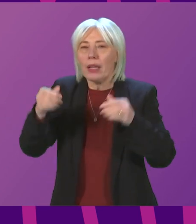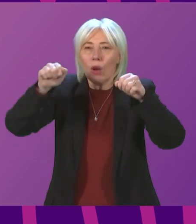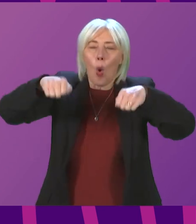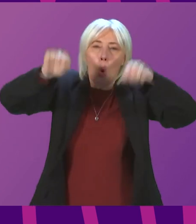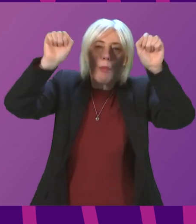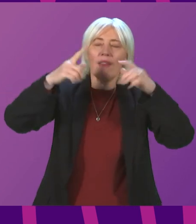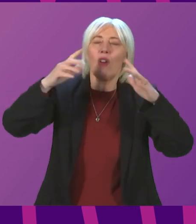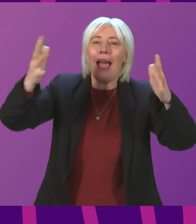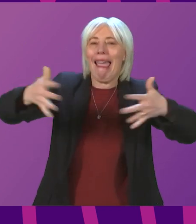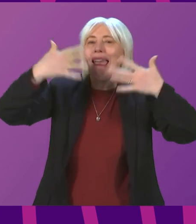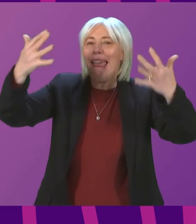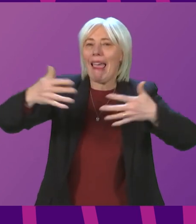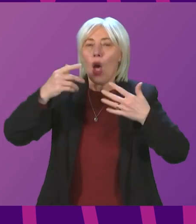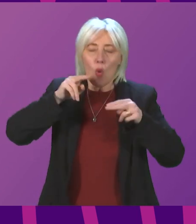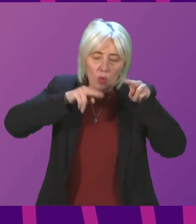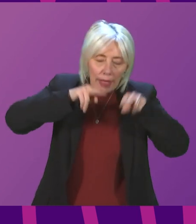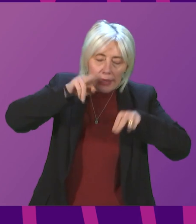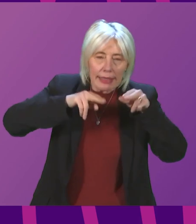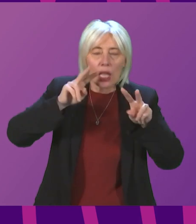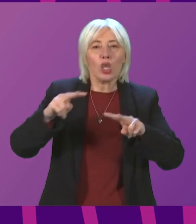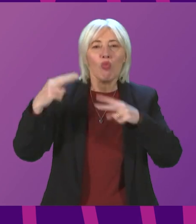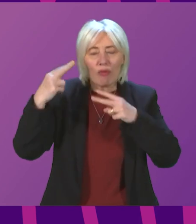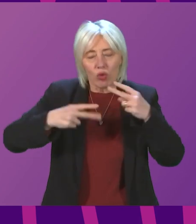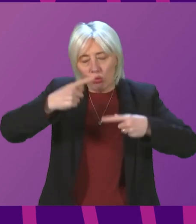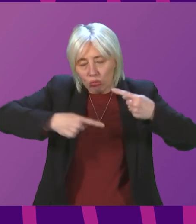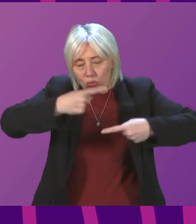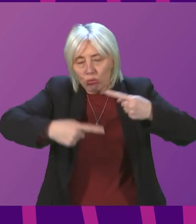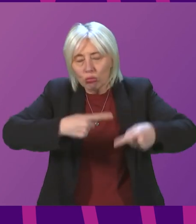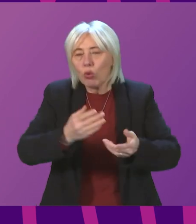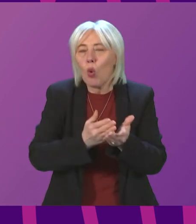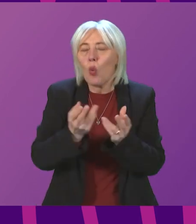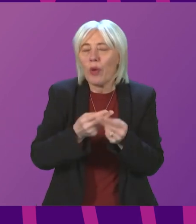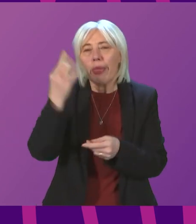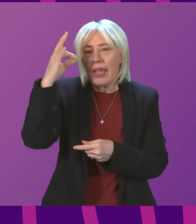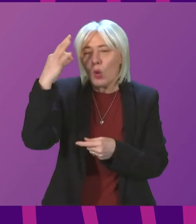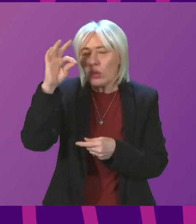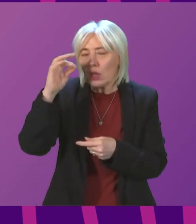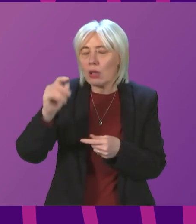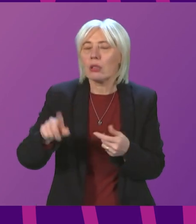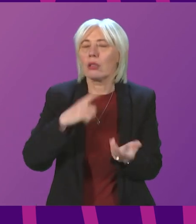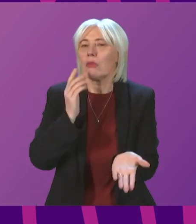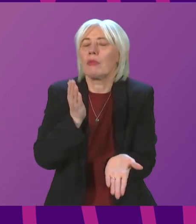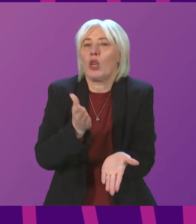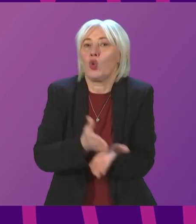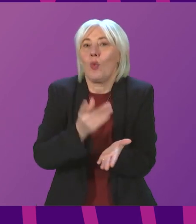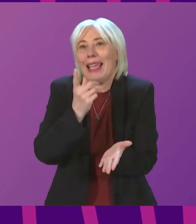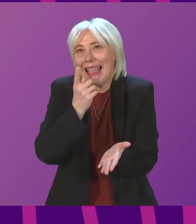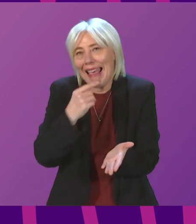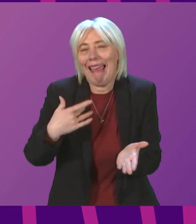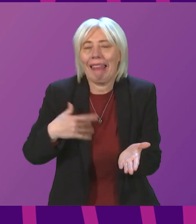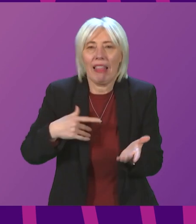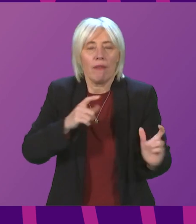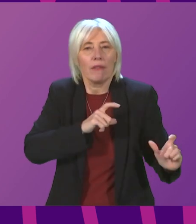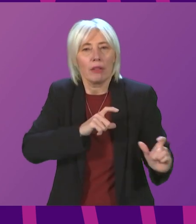assessed is needed, but we will keep that under review with local councils as we continue to take the steps to ensure that we can live much more